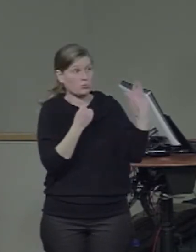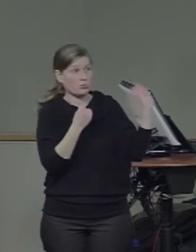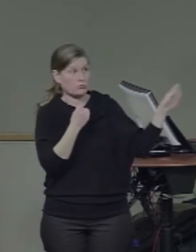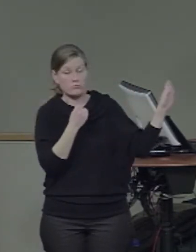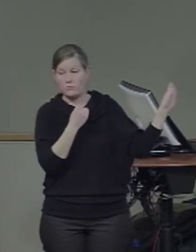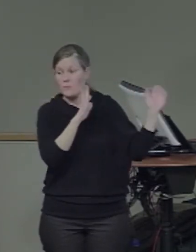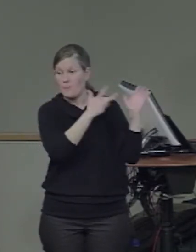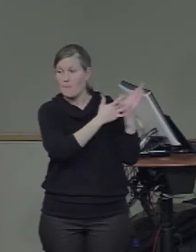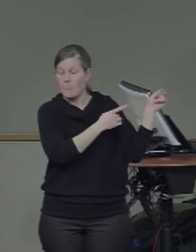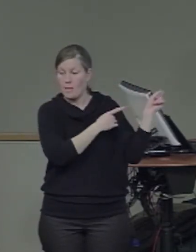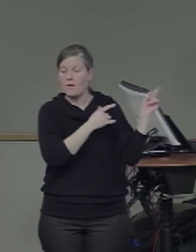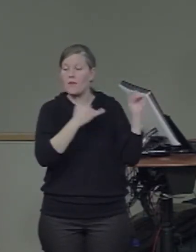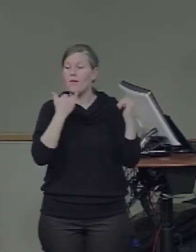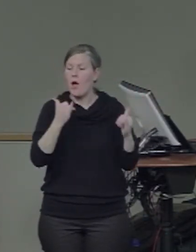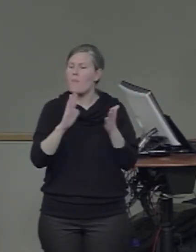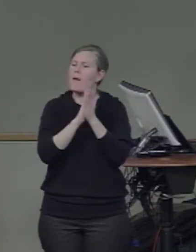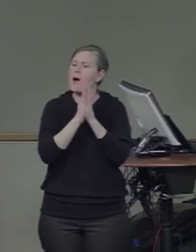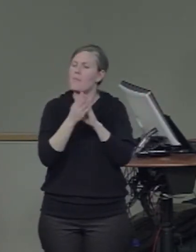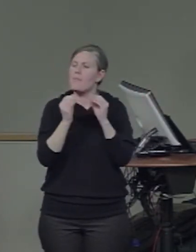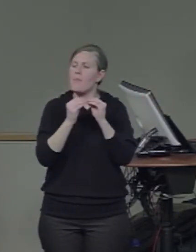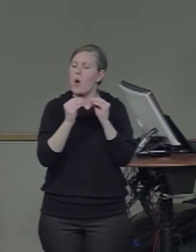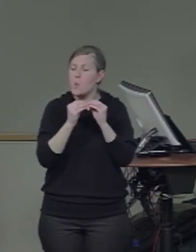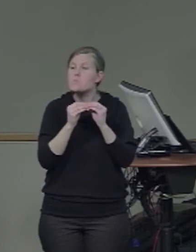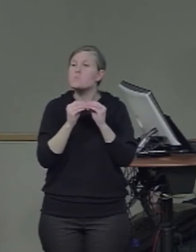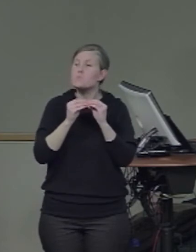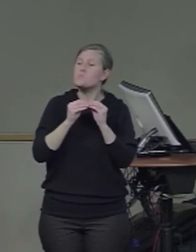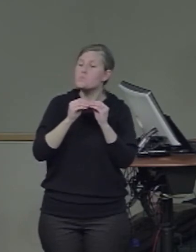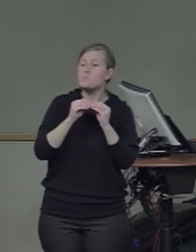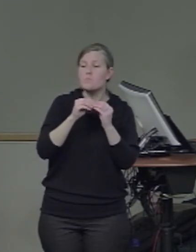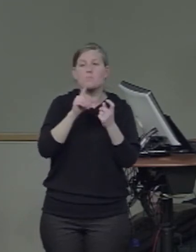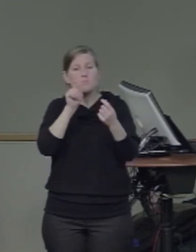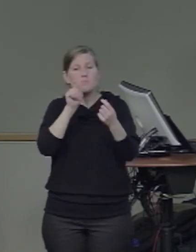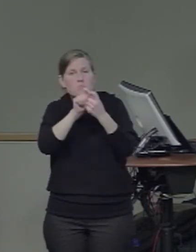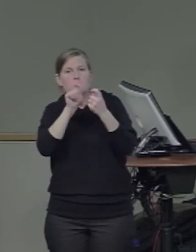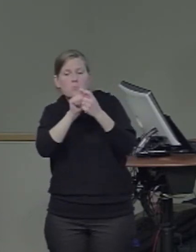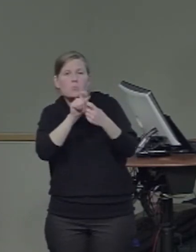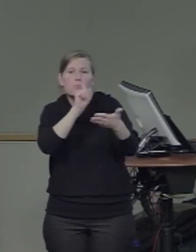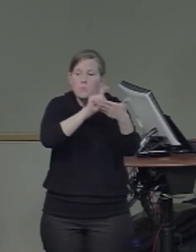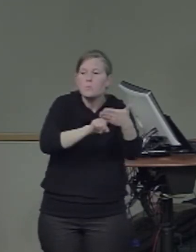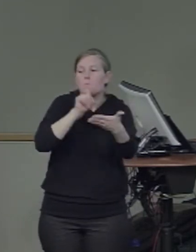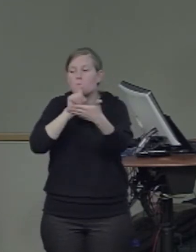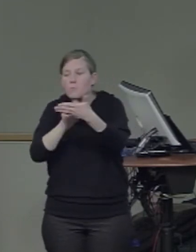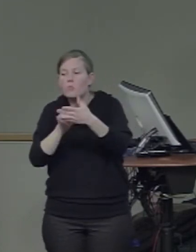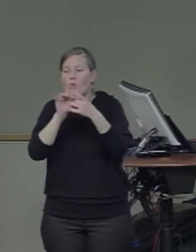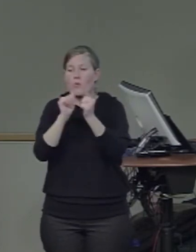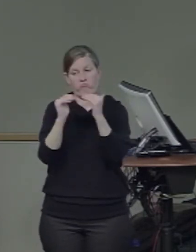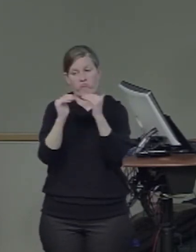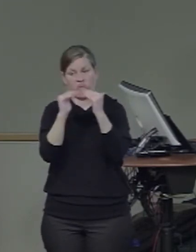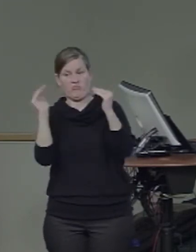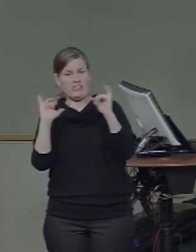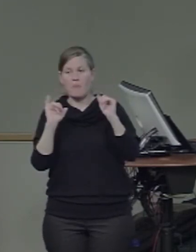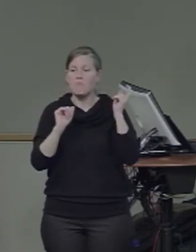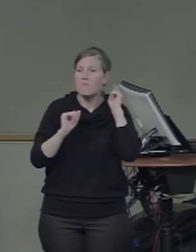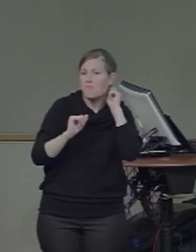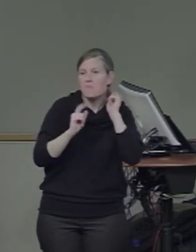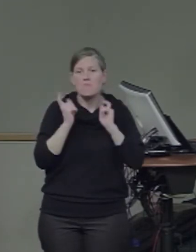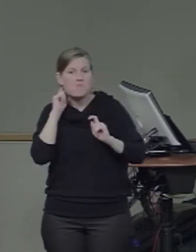accuracy is equivalent to the adults, who are college students,